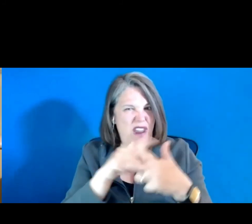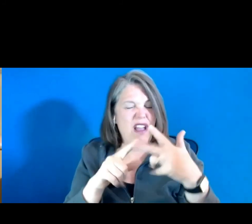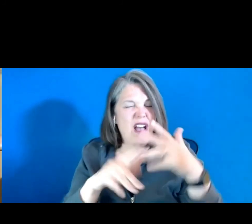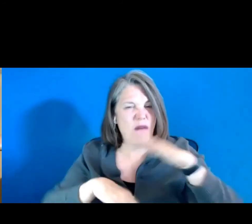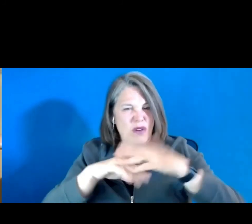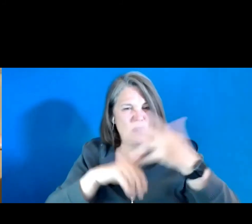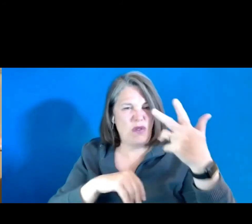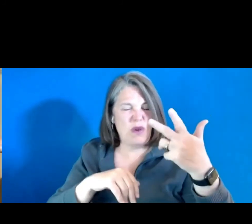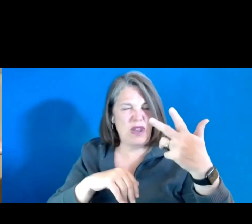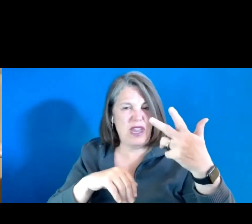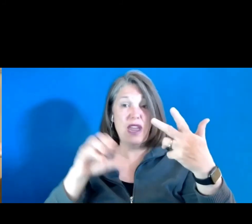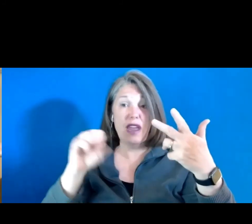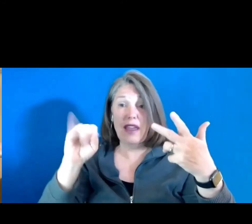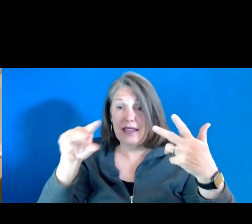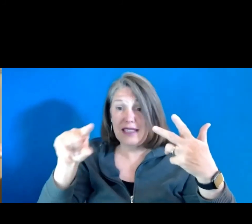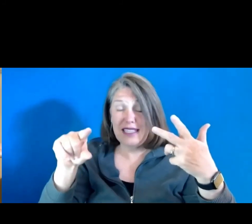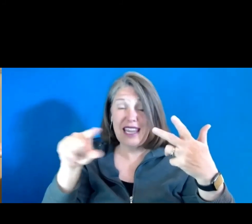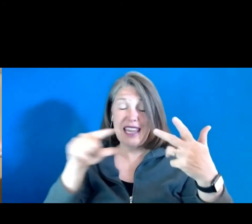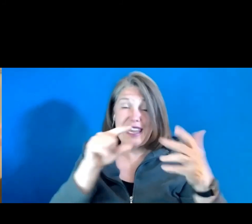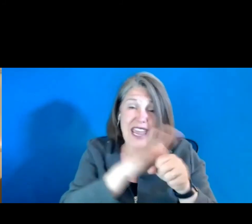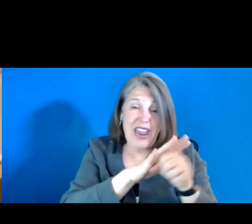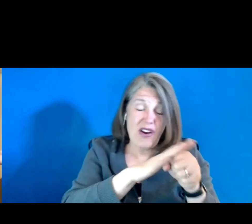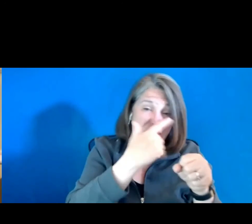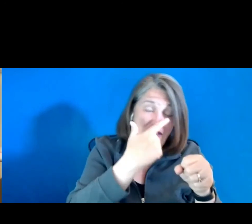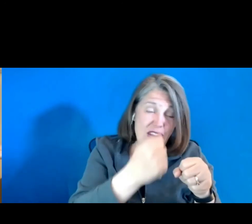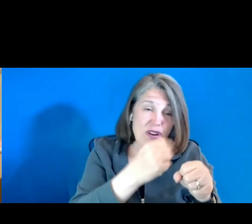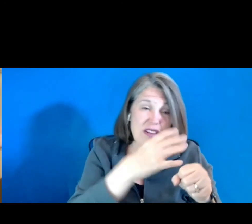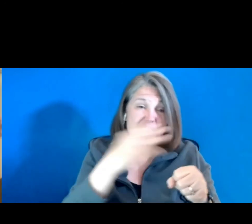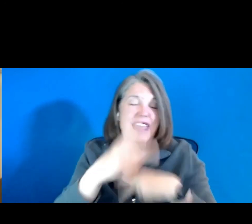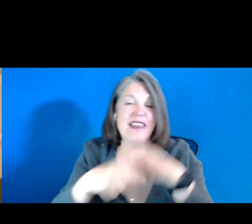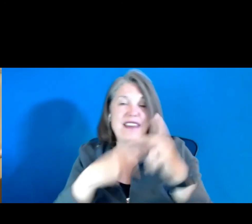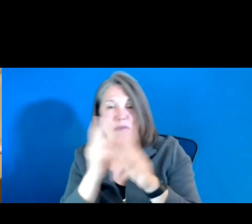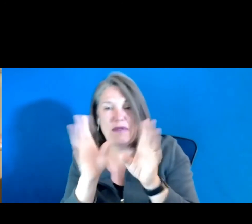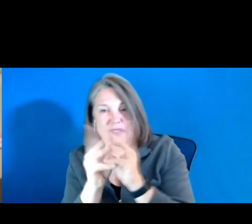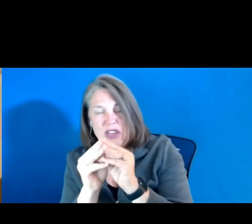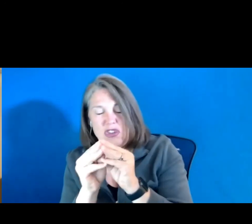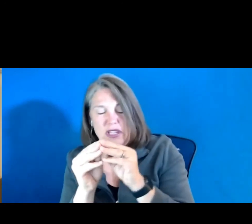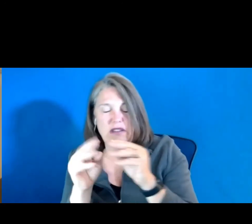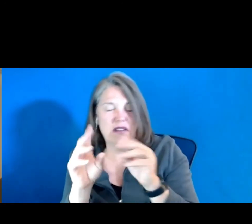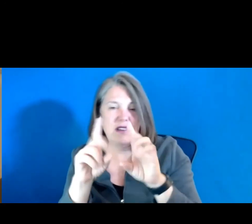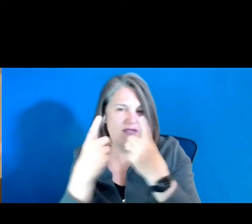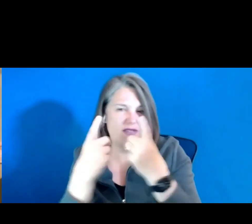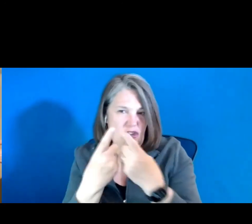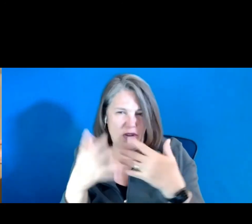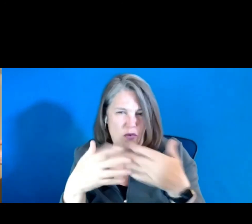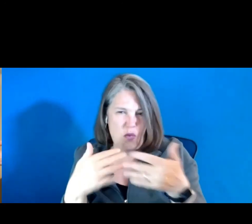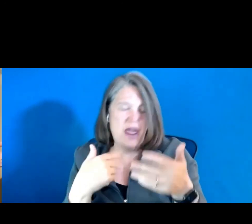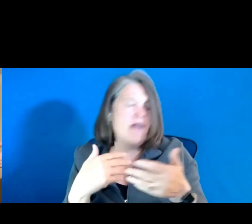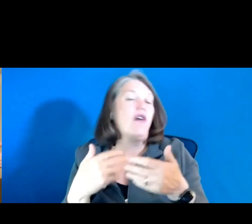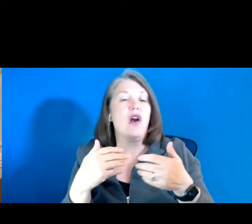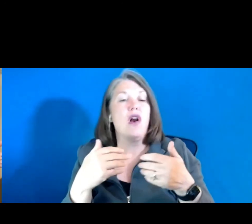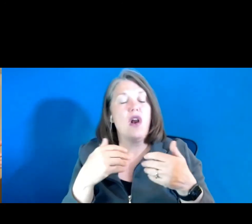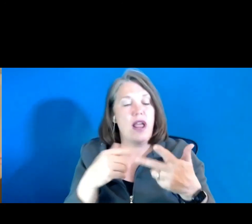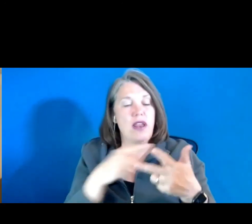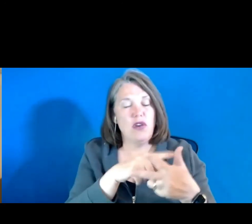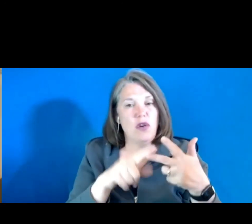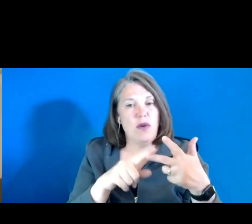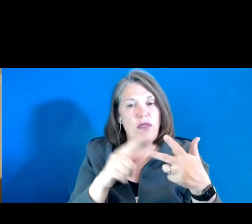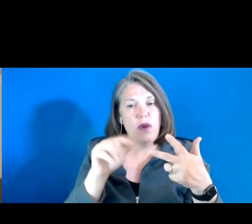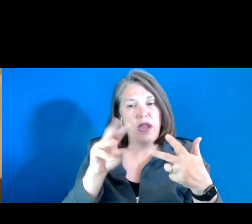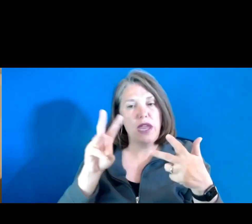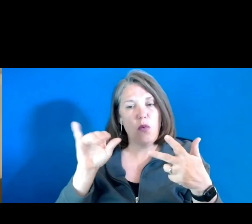you can sort by SIG, and type of session, let's say you did it that way, or division, and let's say you did a three-way sort,